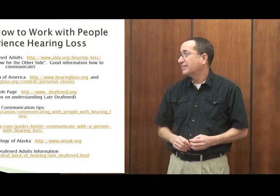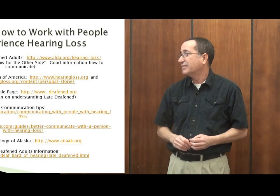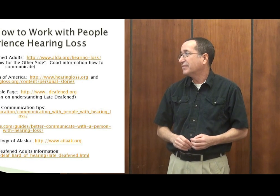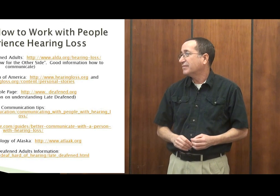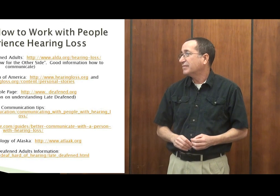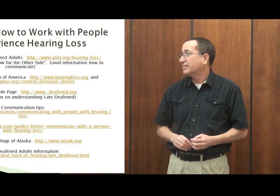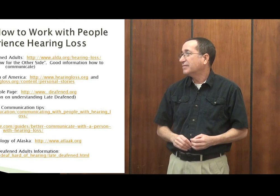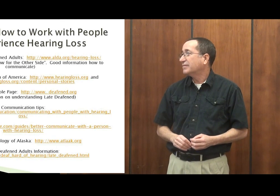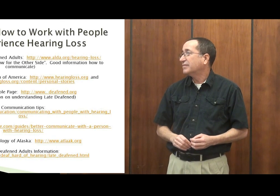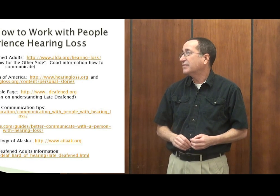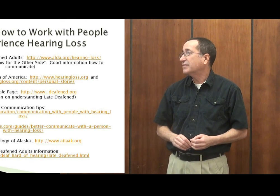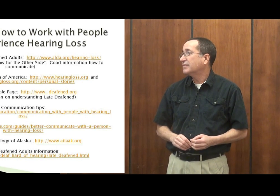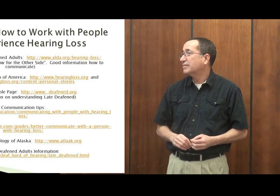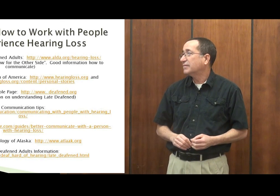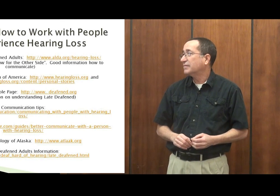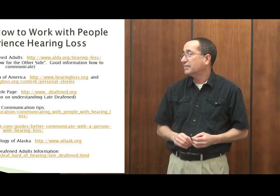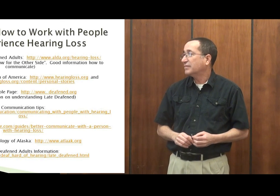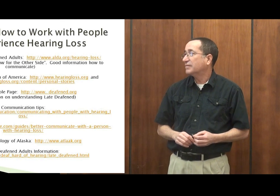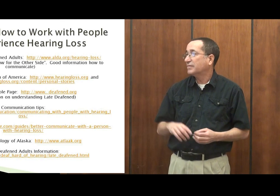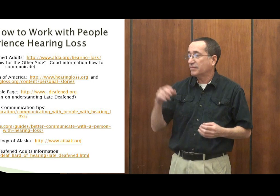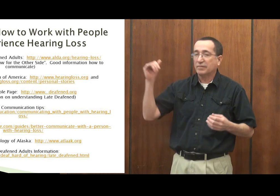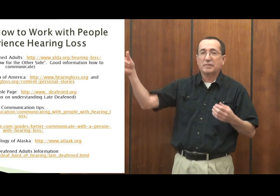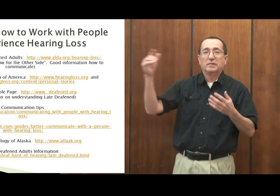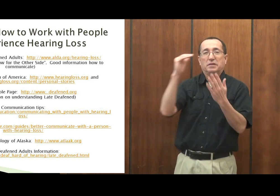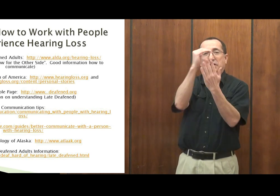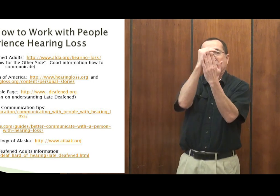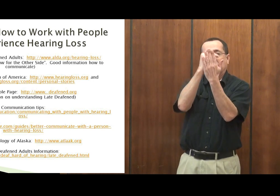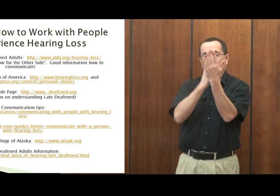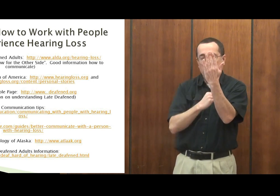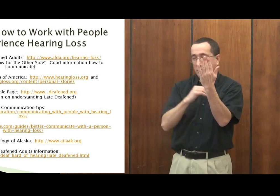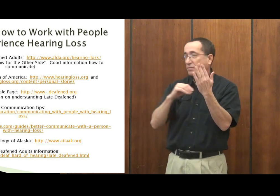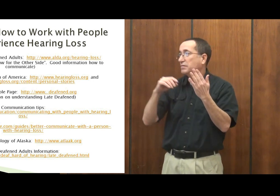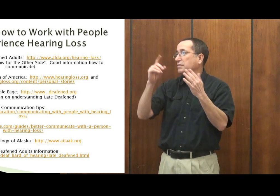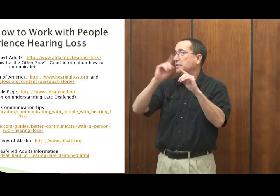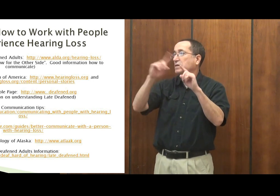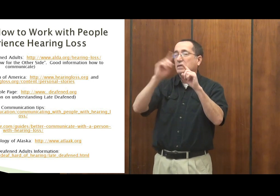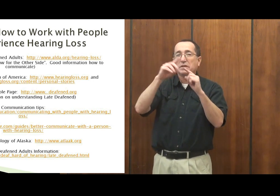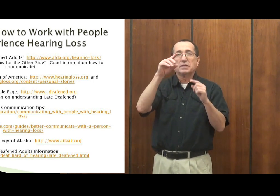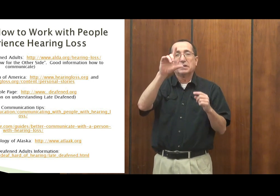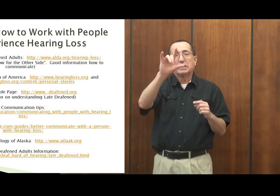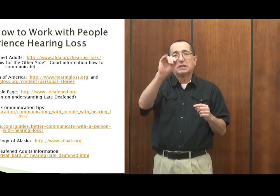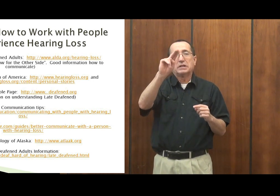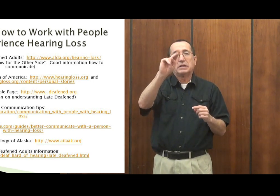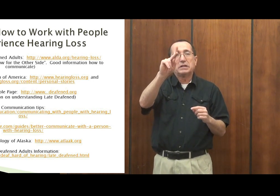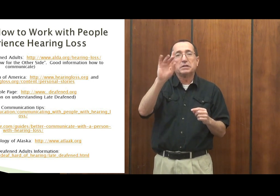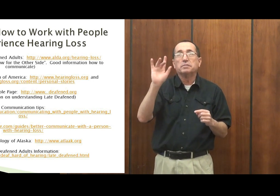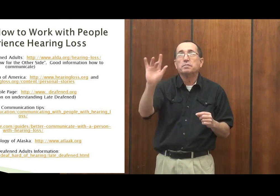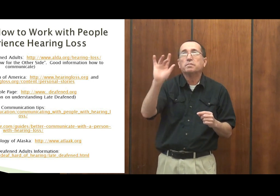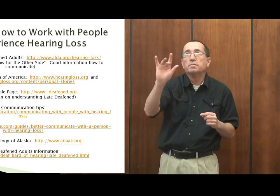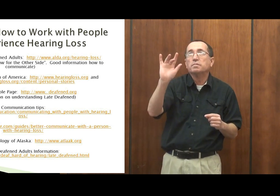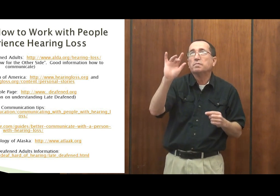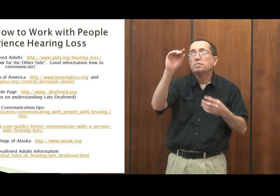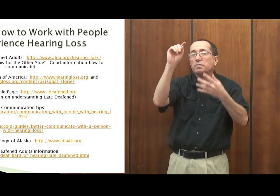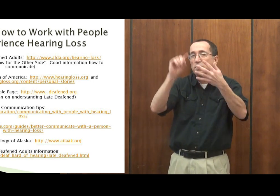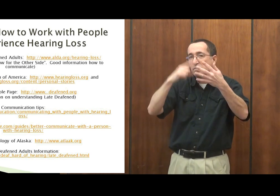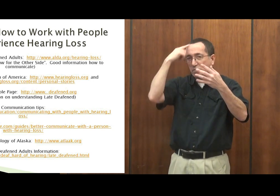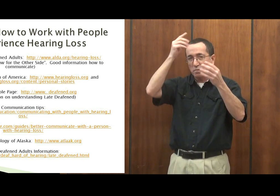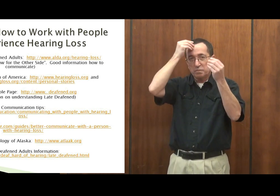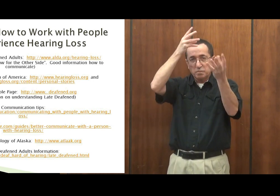and it worked out very well. So this is a list of resources, different links you could look into